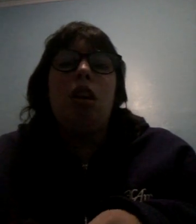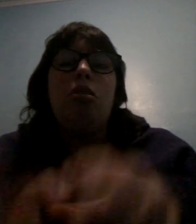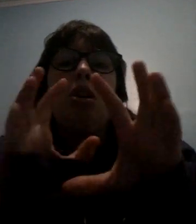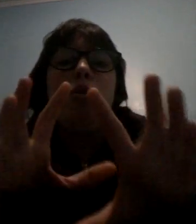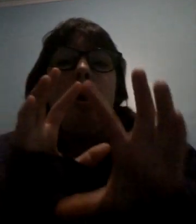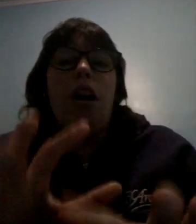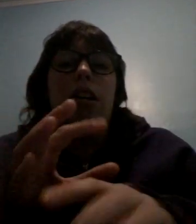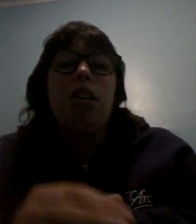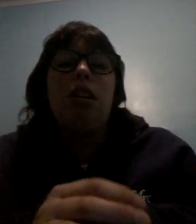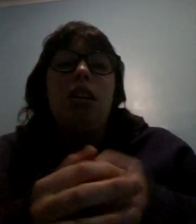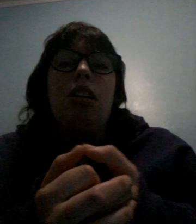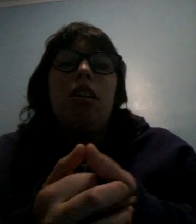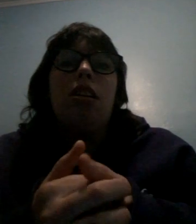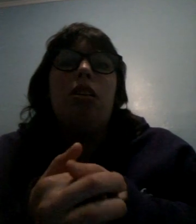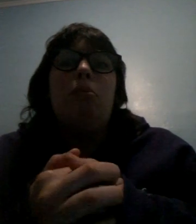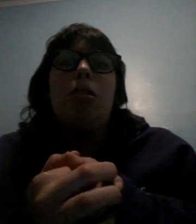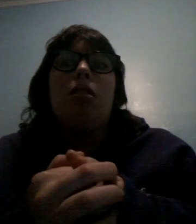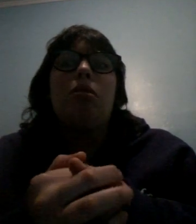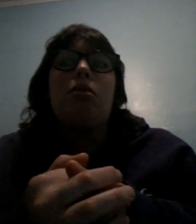too hard because